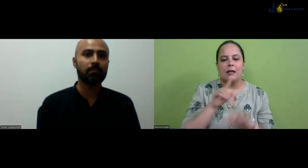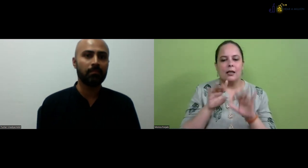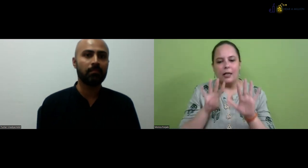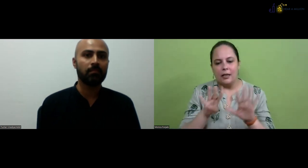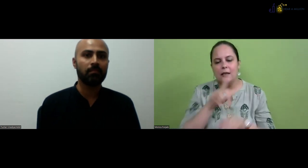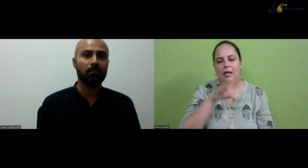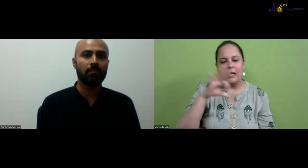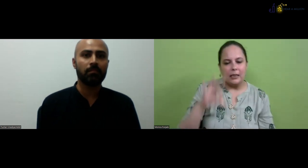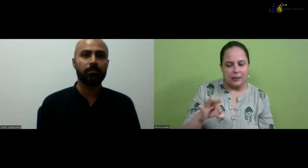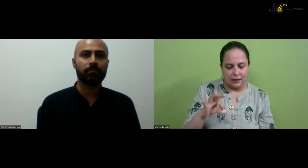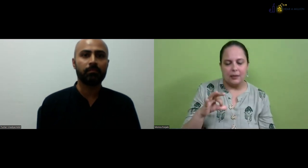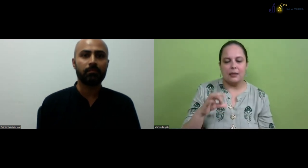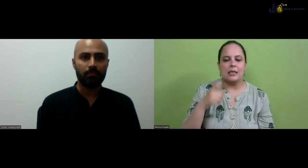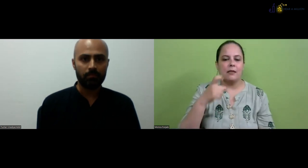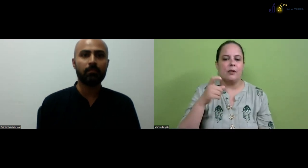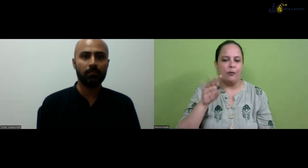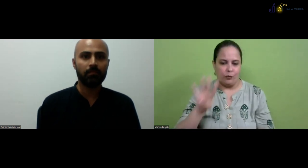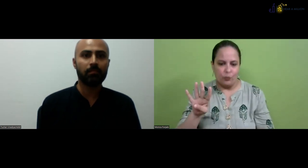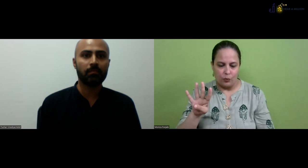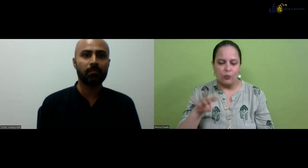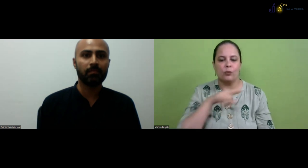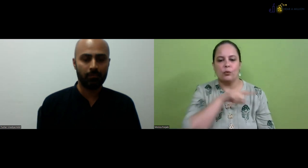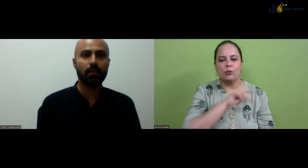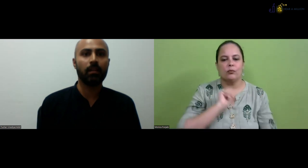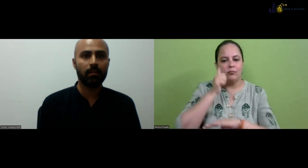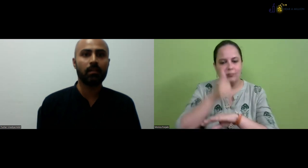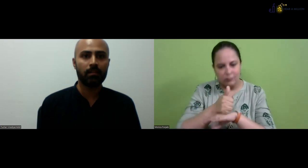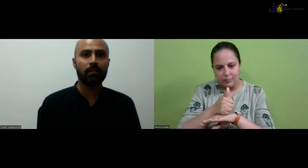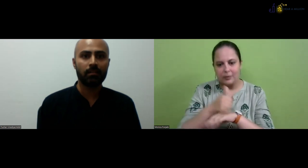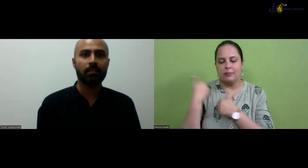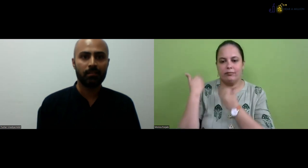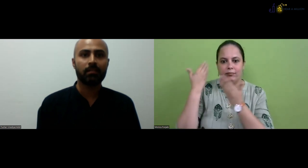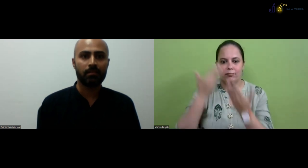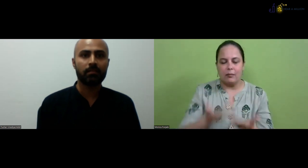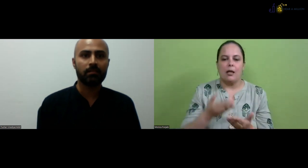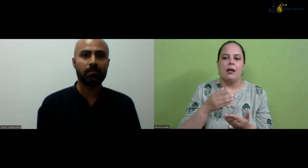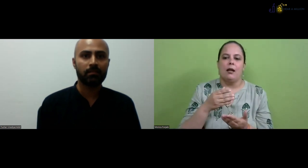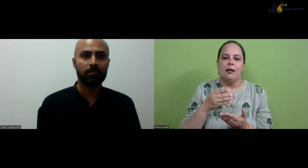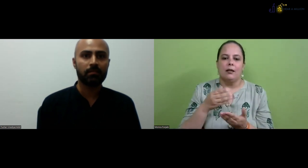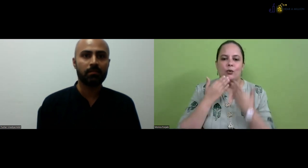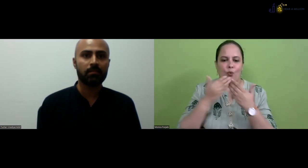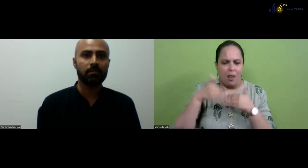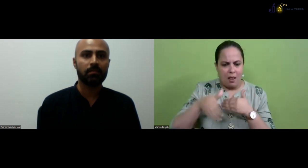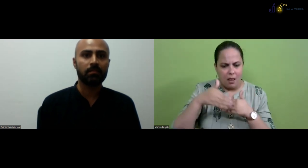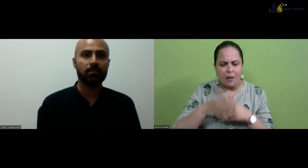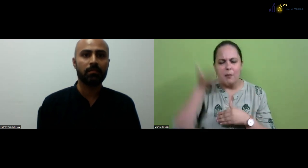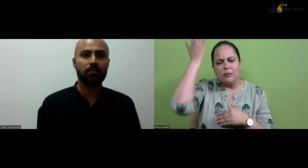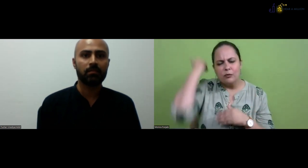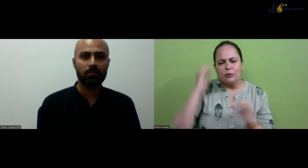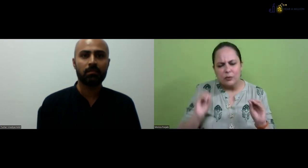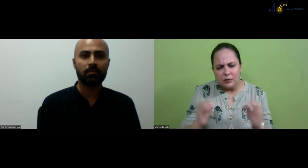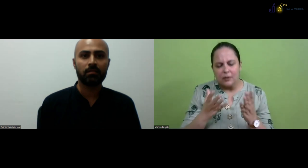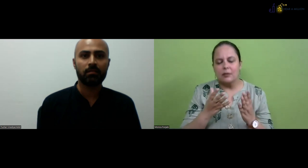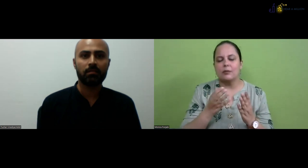So my parents, they are the founder of the IDBA school. In 1974, they set up the school, Raj Kumar